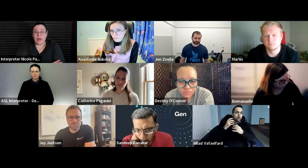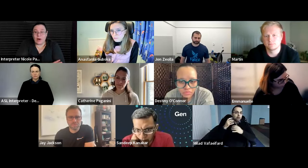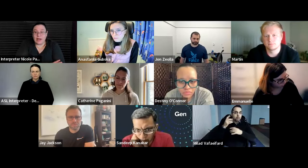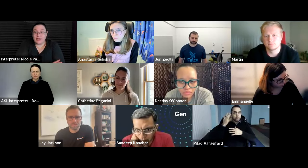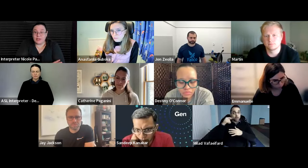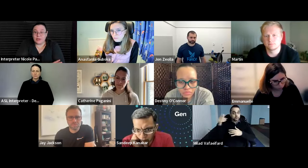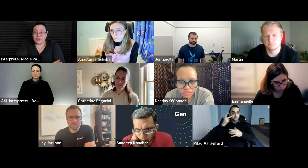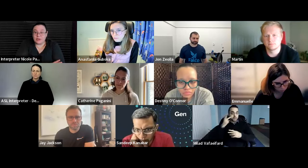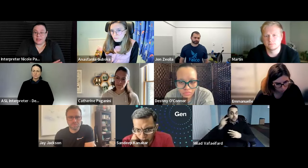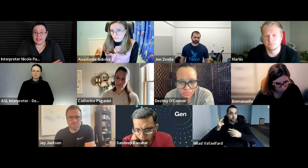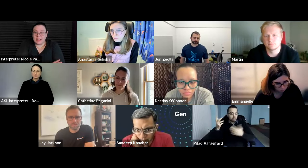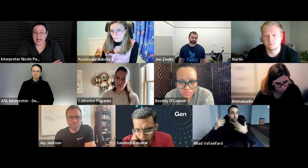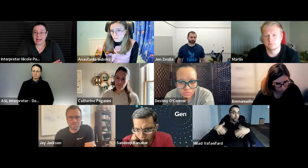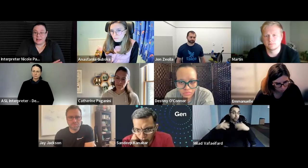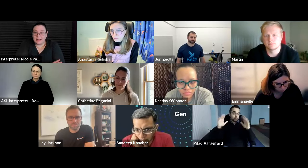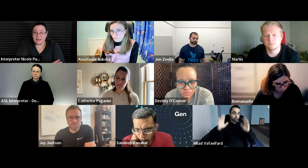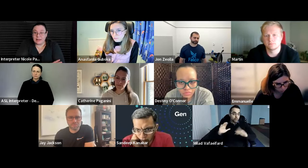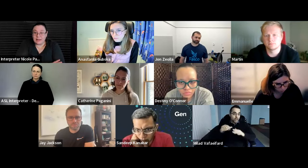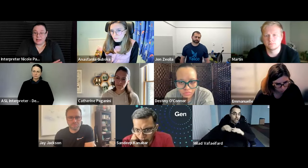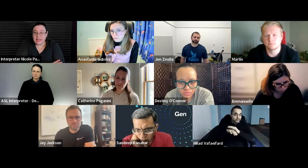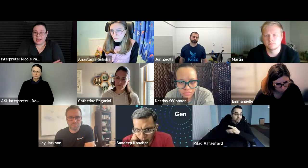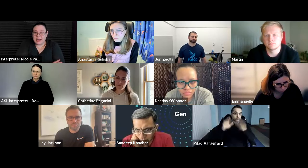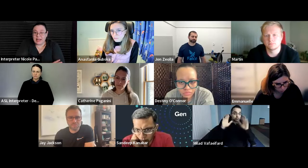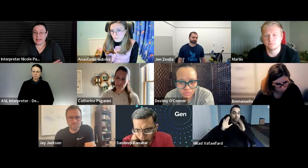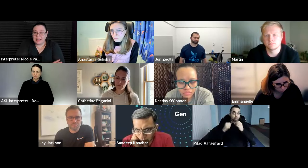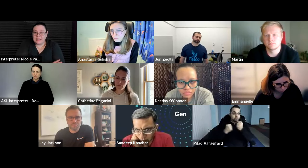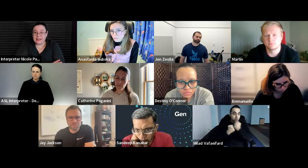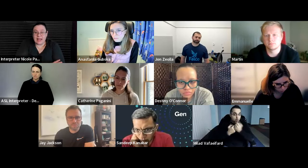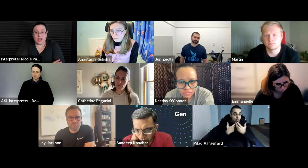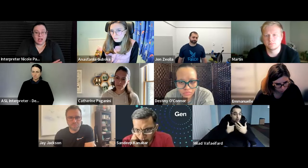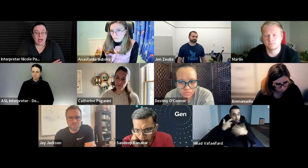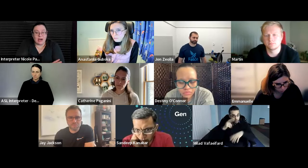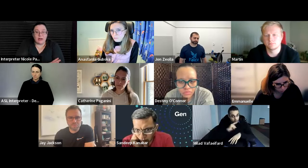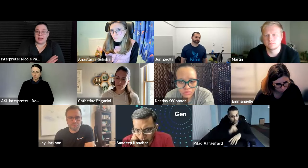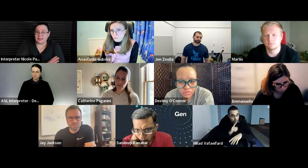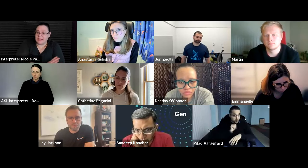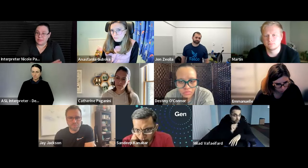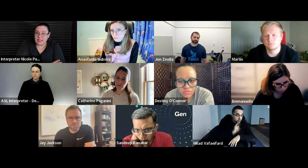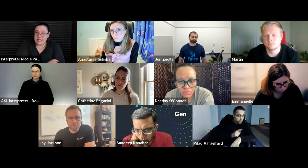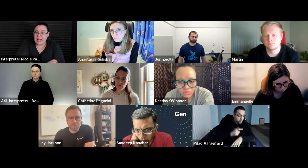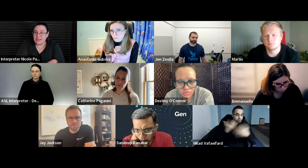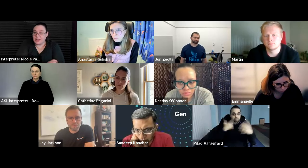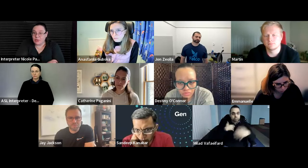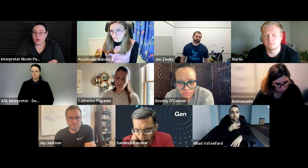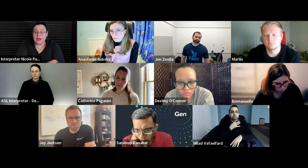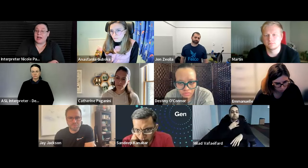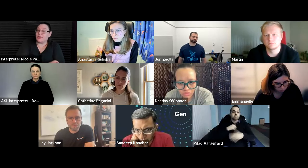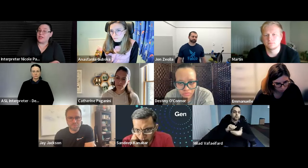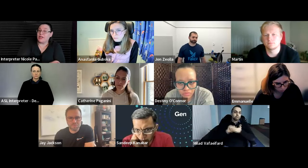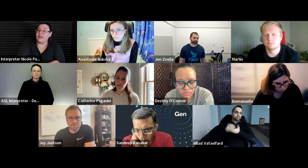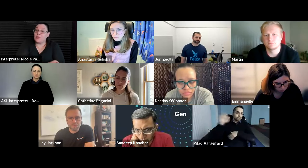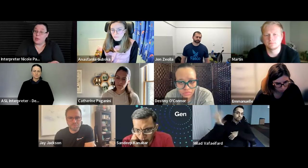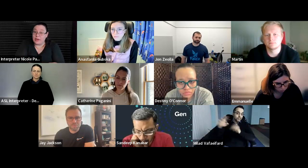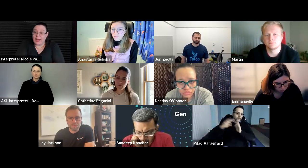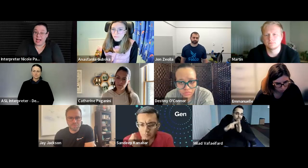so i wanted to look into that because they talk about accessibility and support